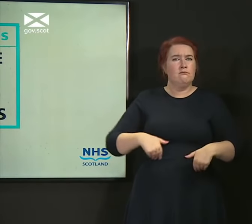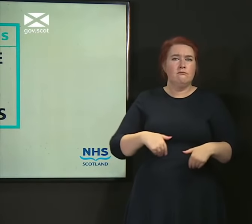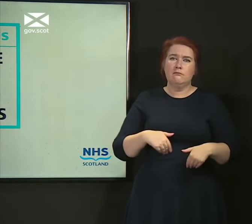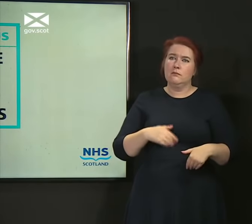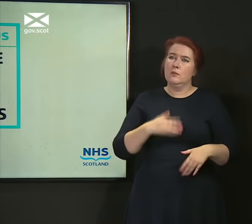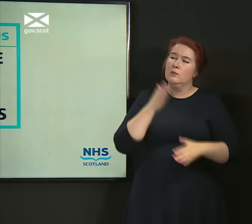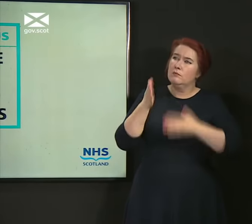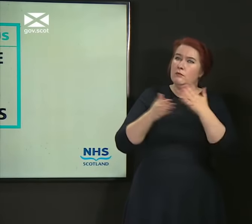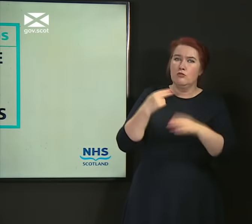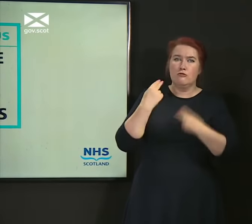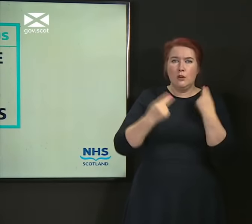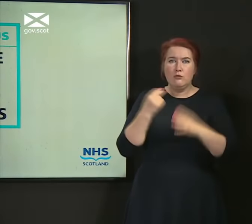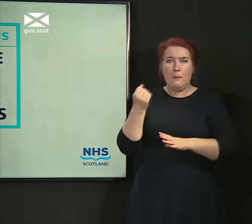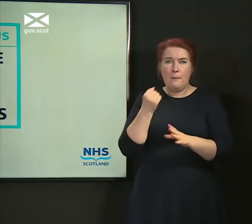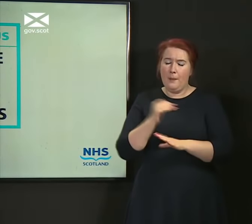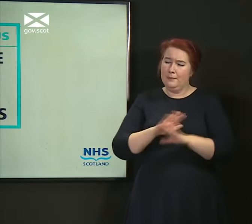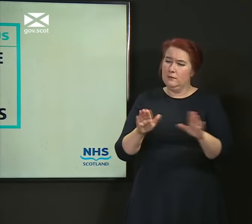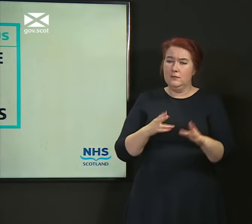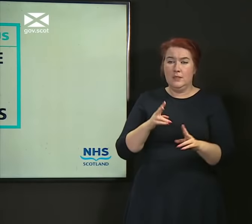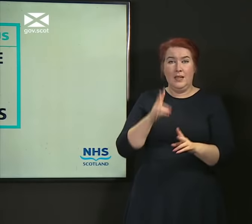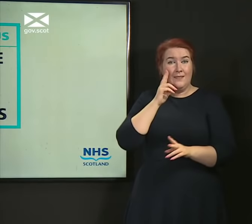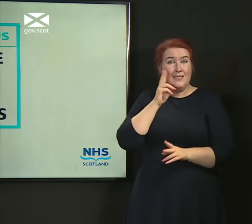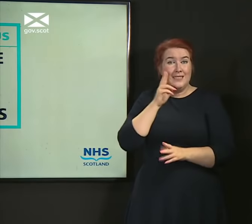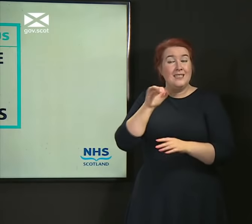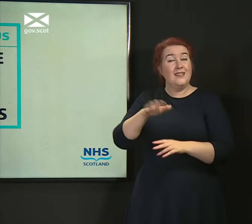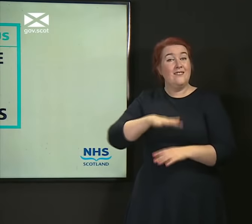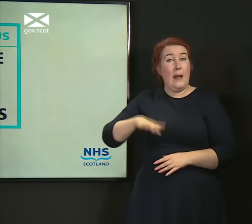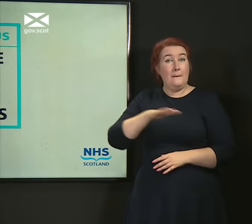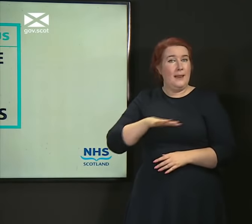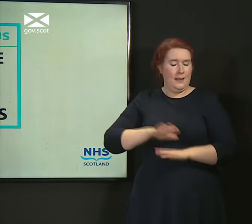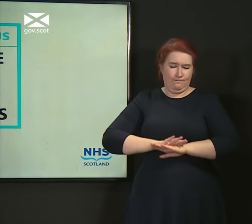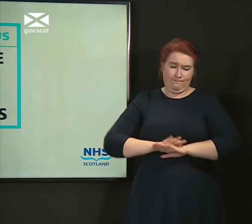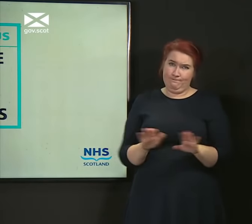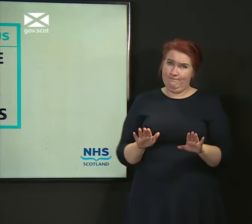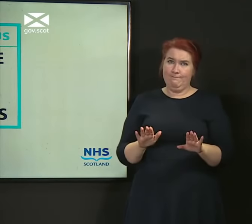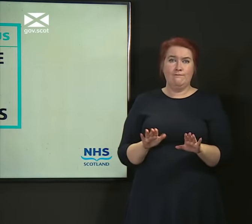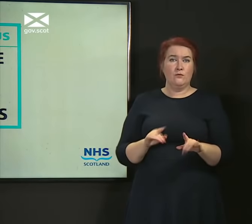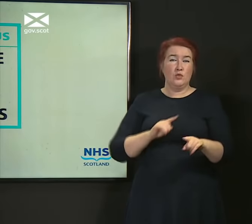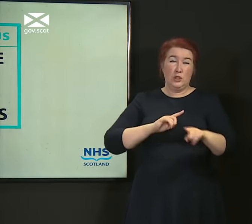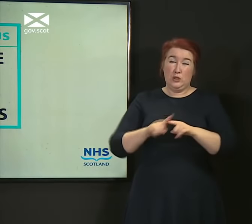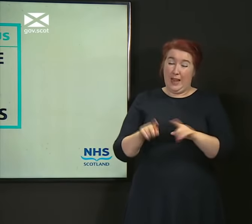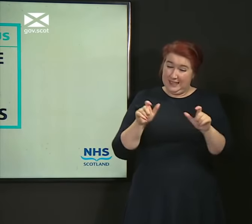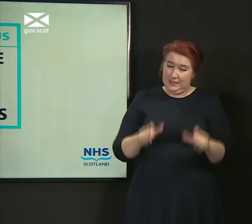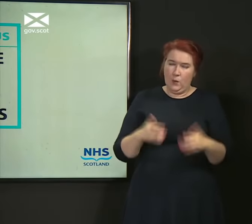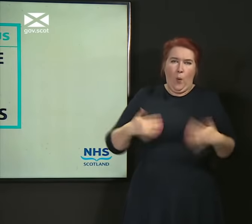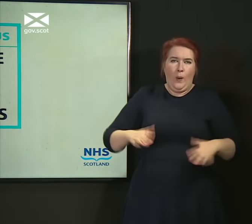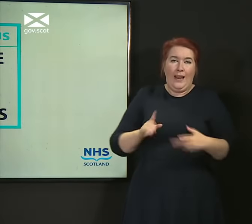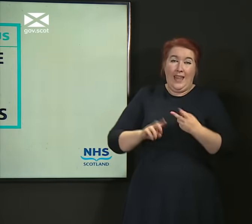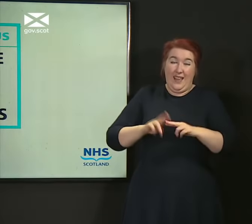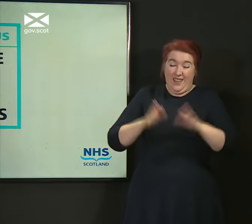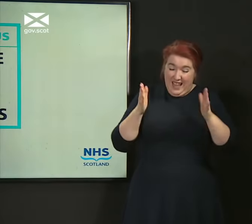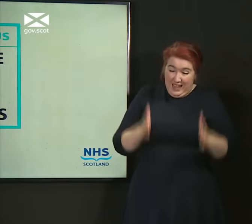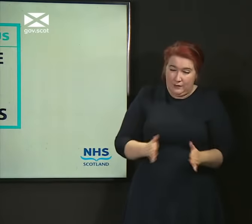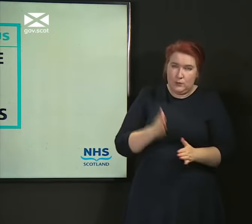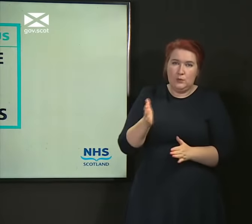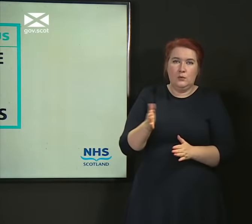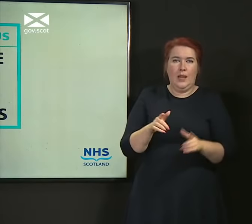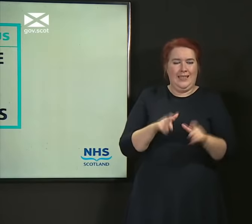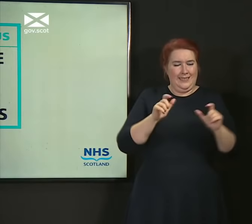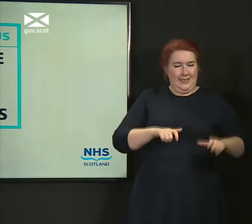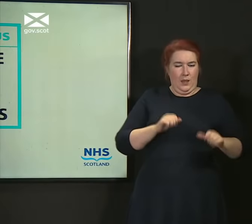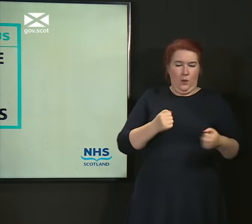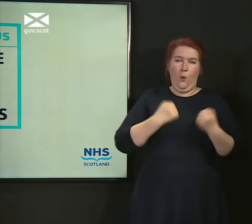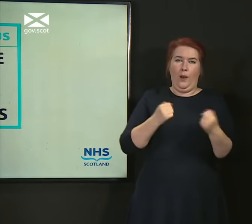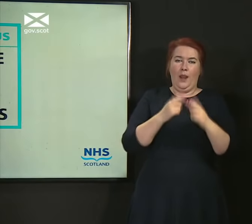use hospitality. Don't visit your family. Try and stay just to essential travel and essential journeys and stay within your own